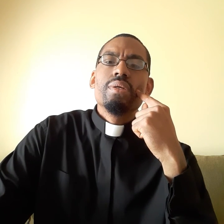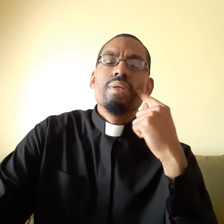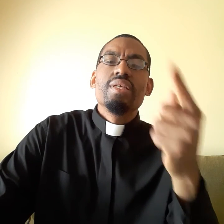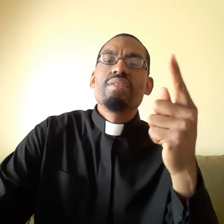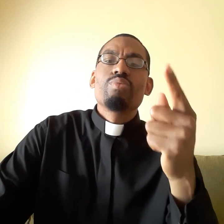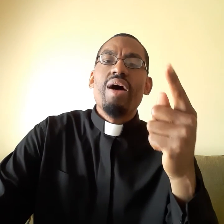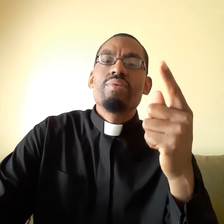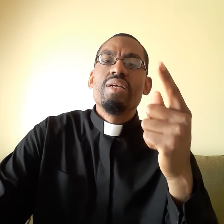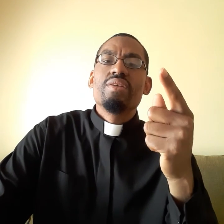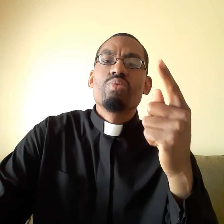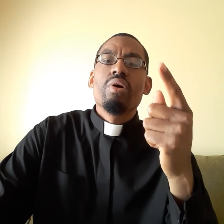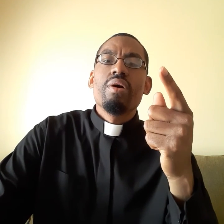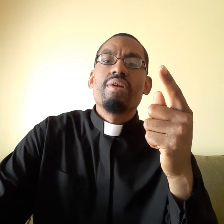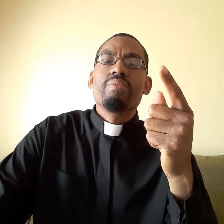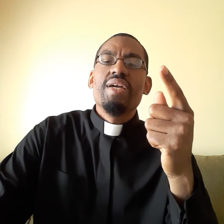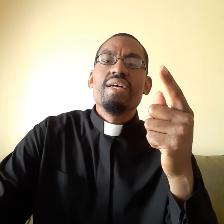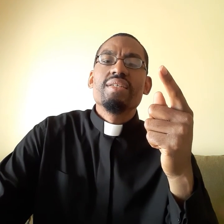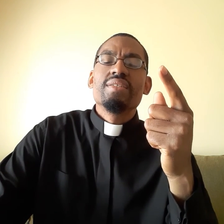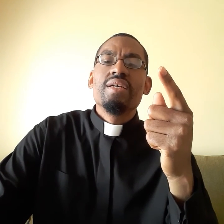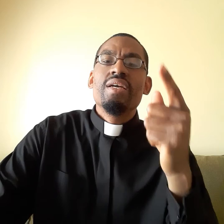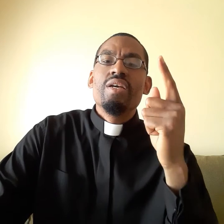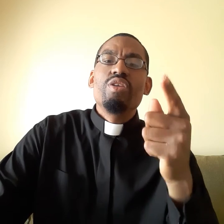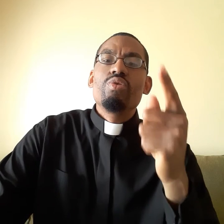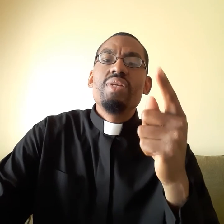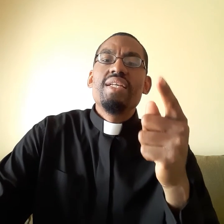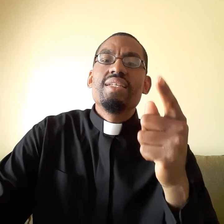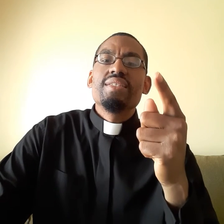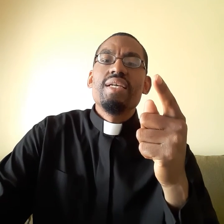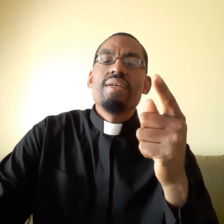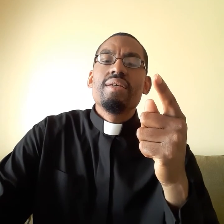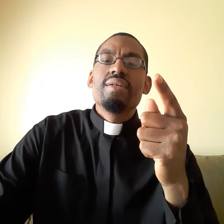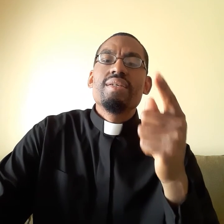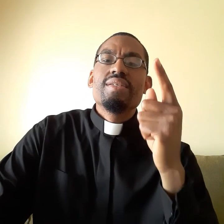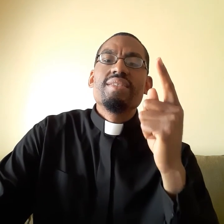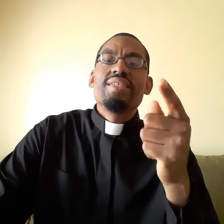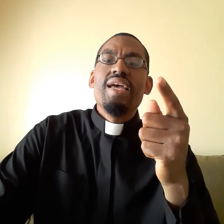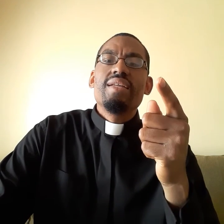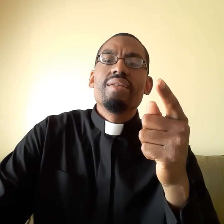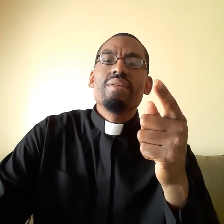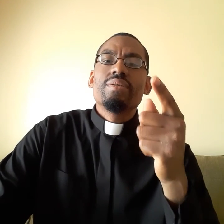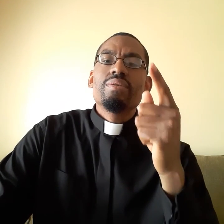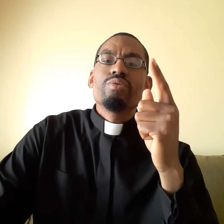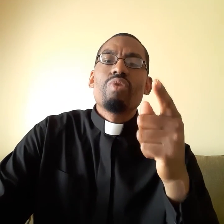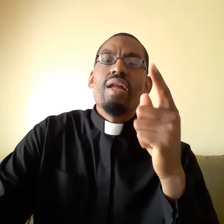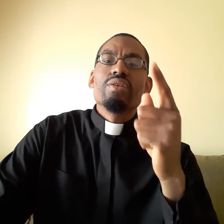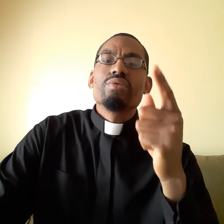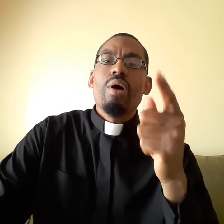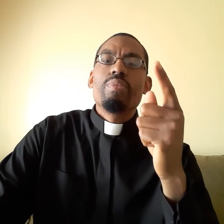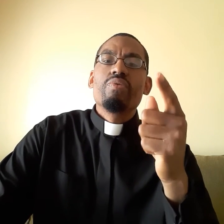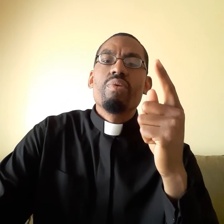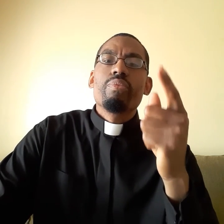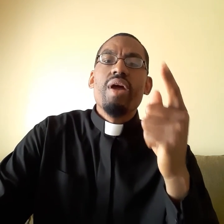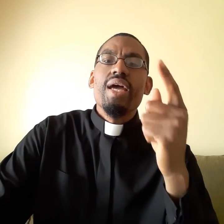This is why you need this word, because you need to see Satan trying to stop you from praying.